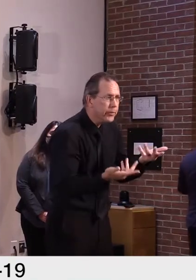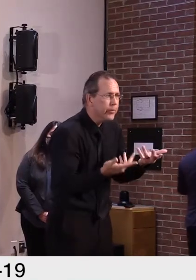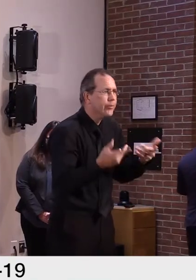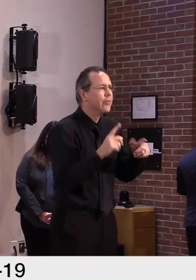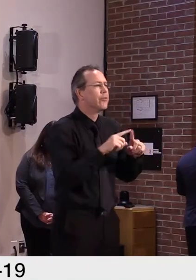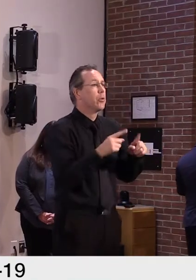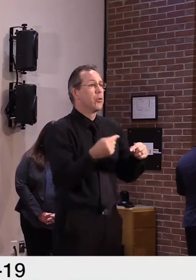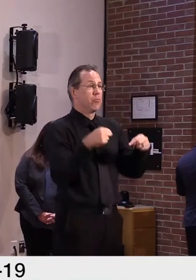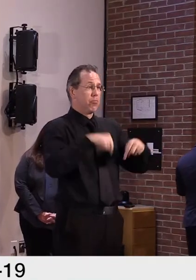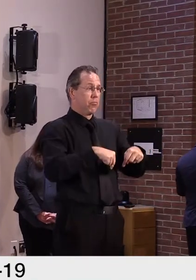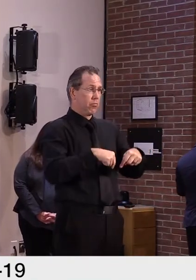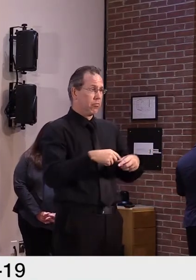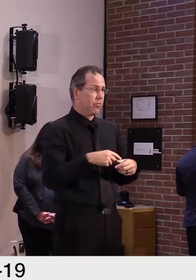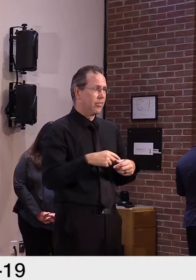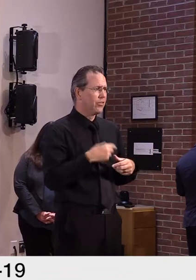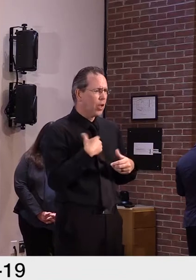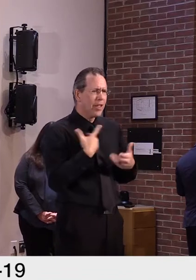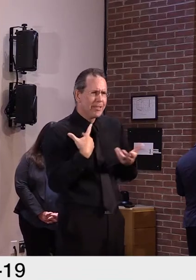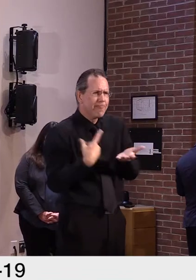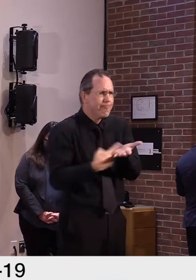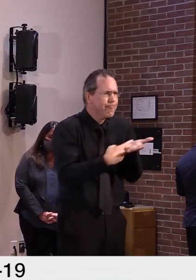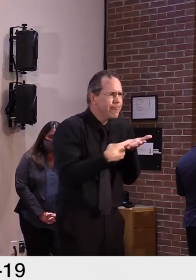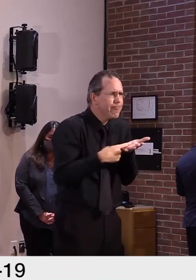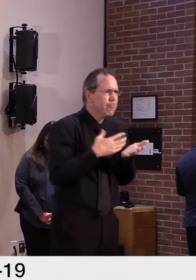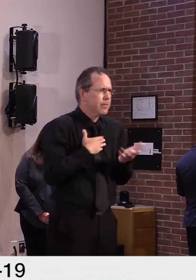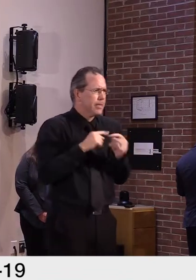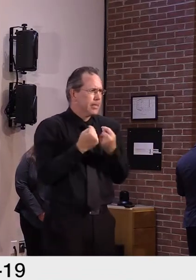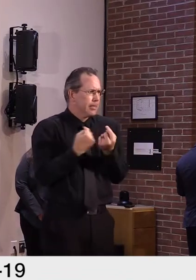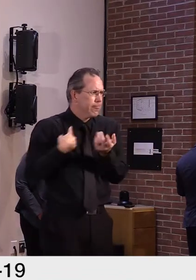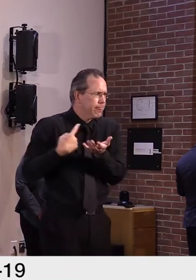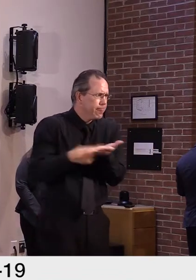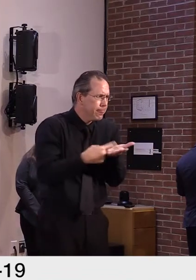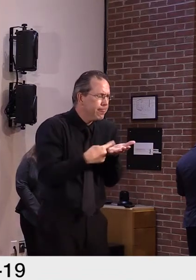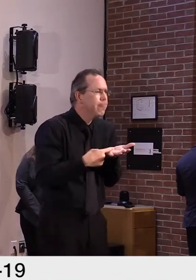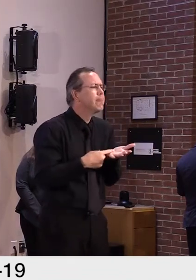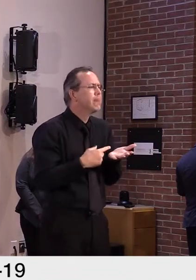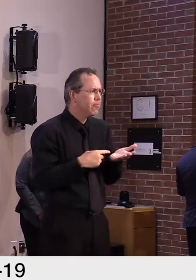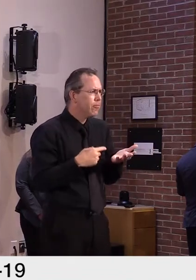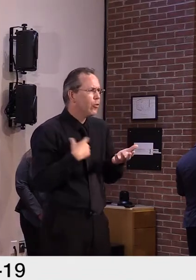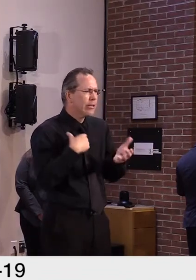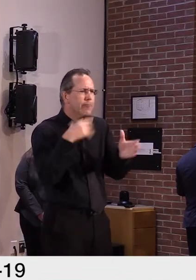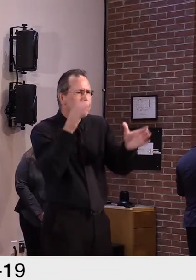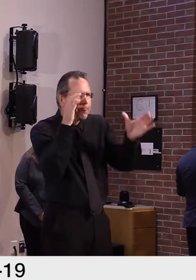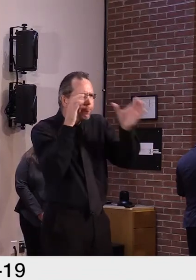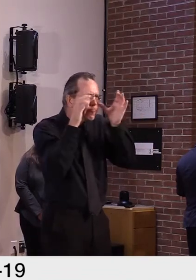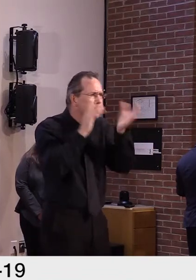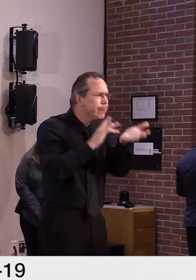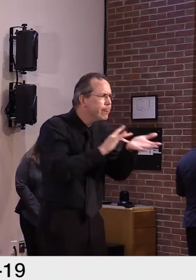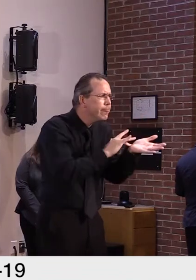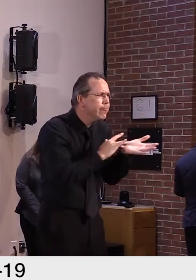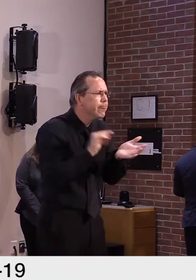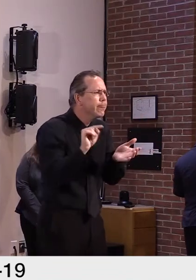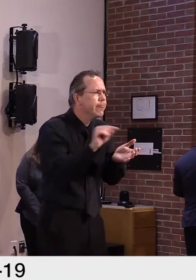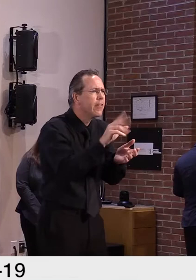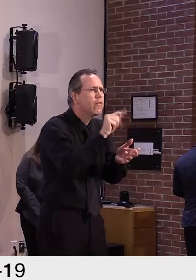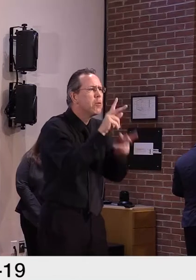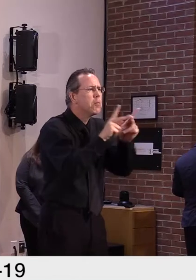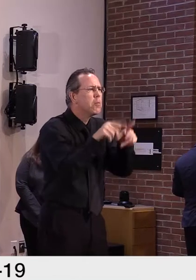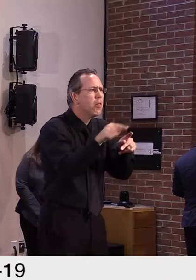topic and received lots of unsolicited communications from many Vermonters on this topic.